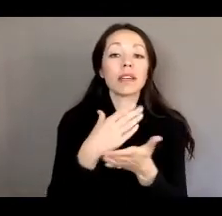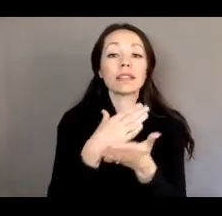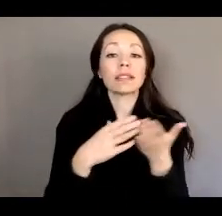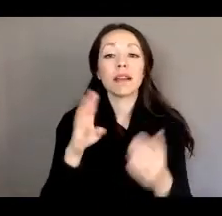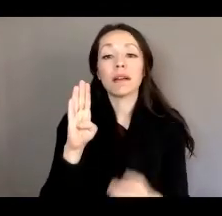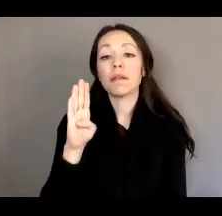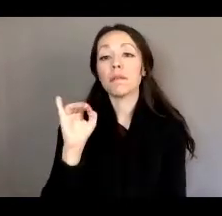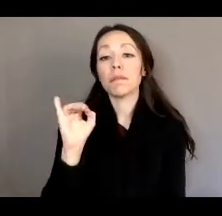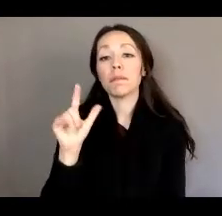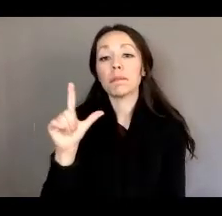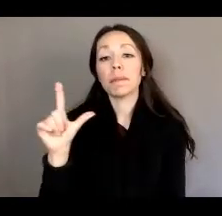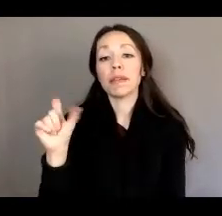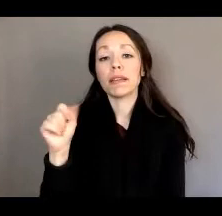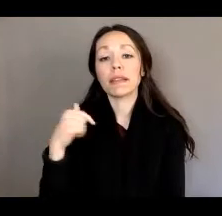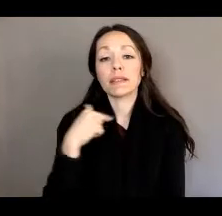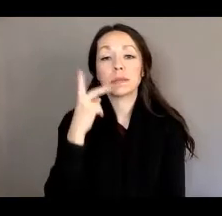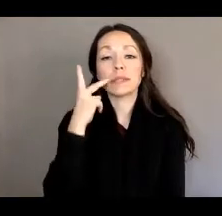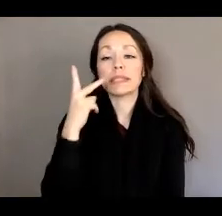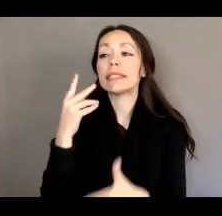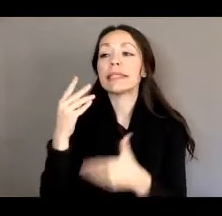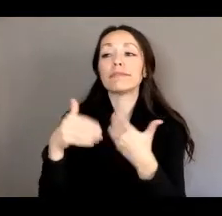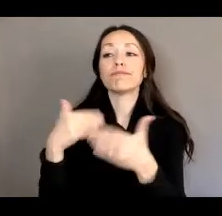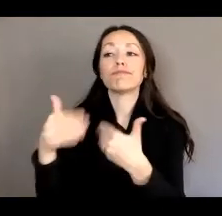that we are seeing moving through the process.